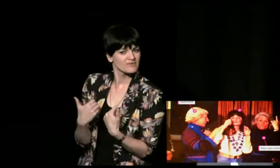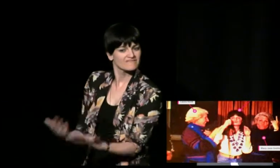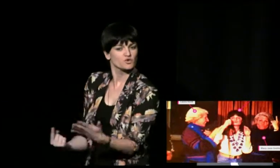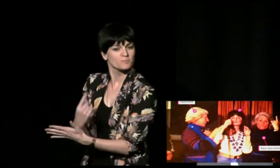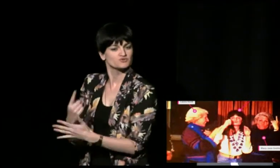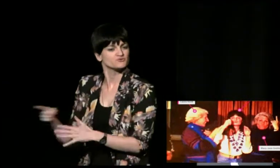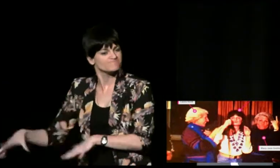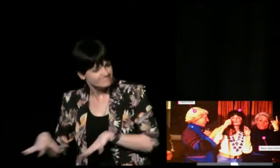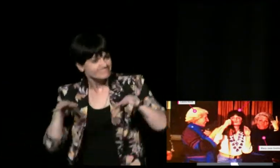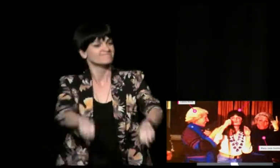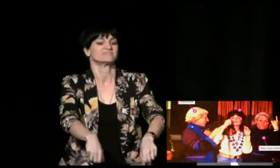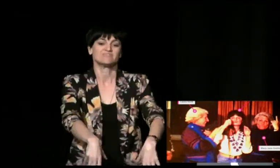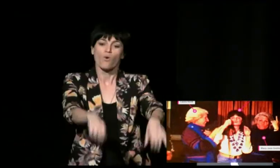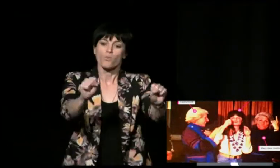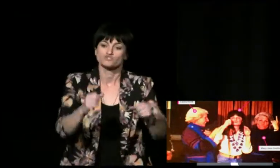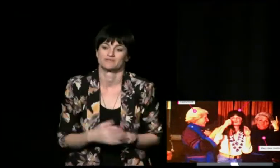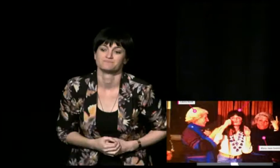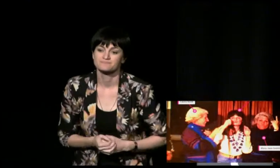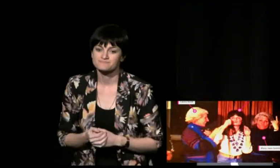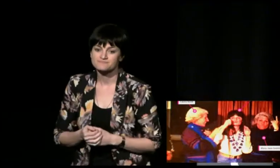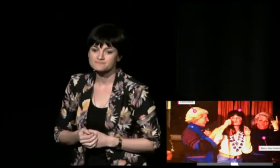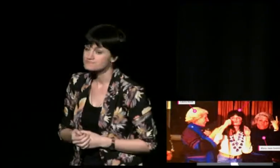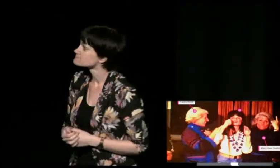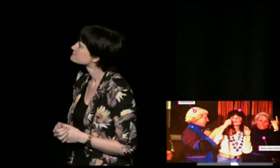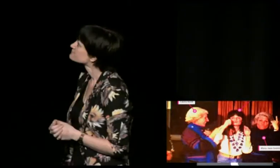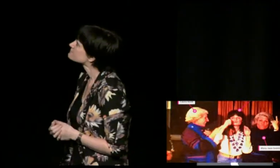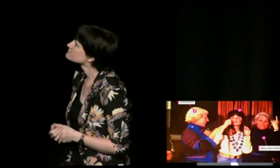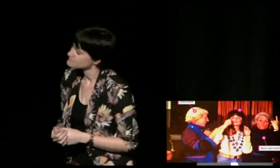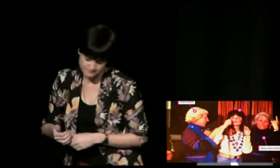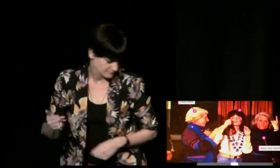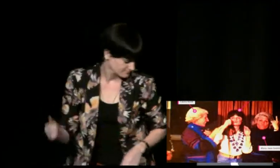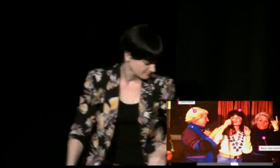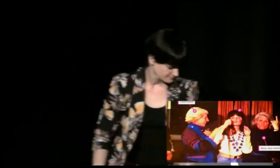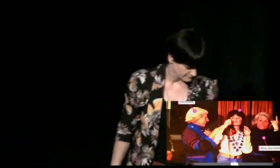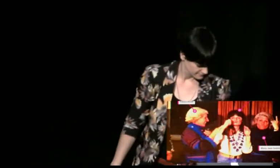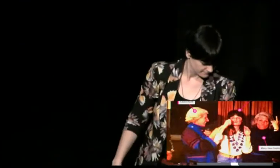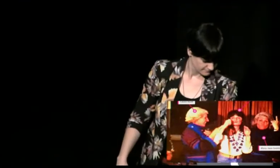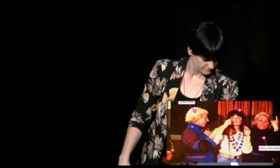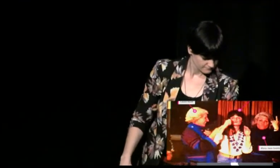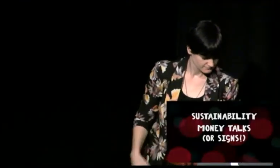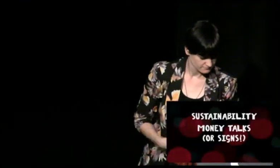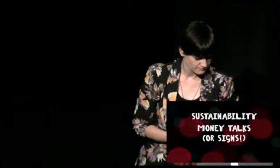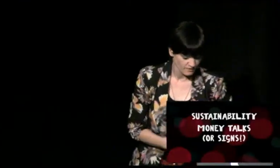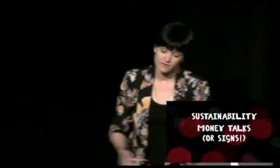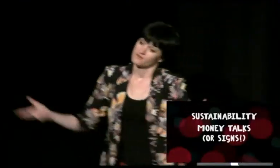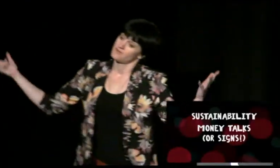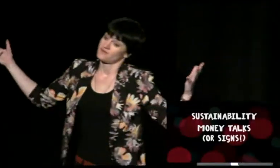so there's a few little features like that that we're developing to help the community use it and take more ownership of this historical archive